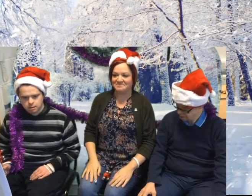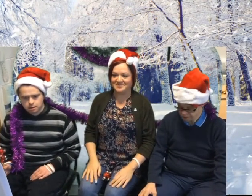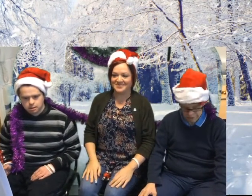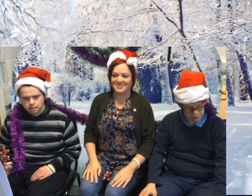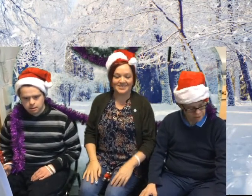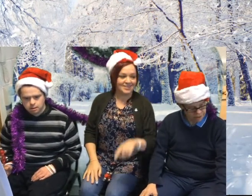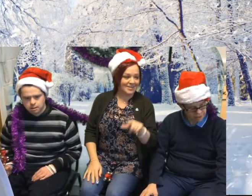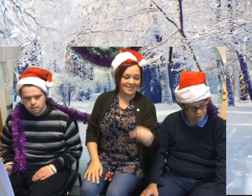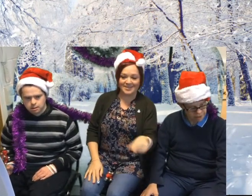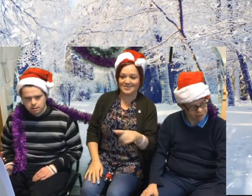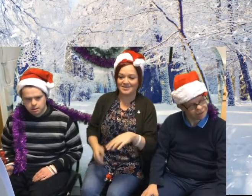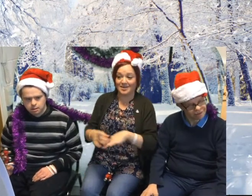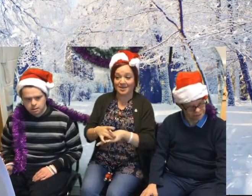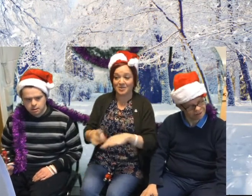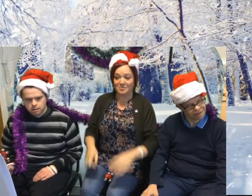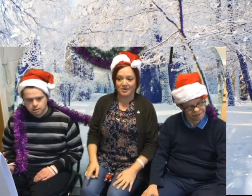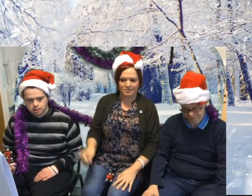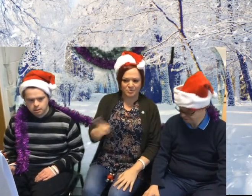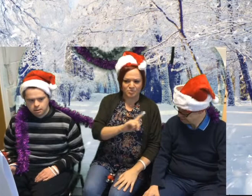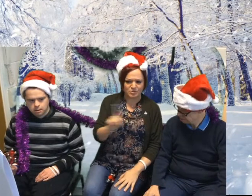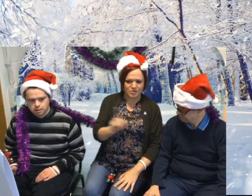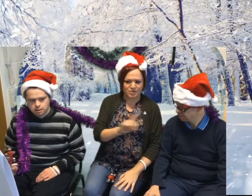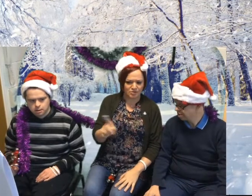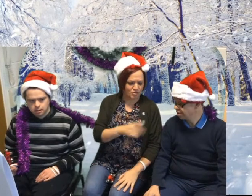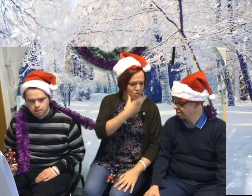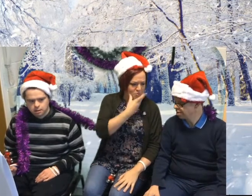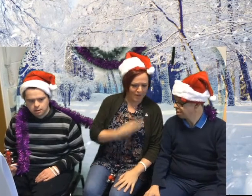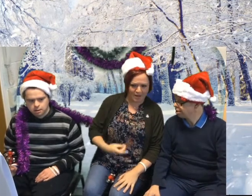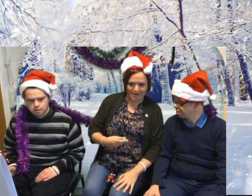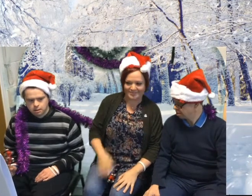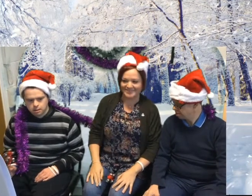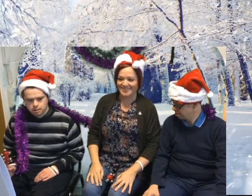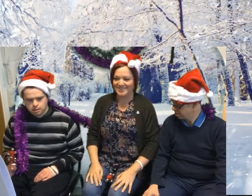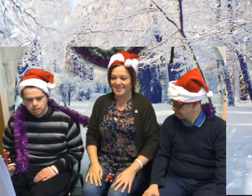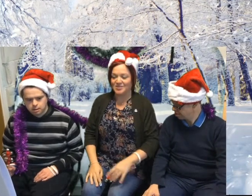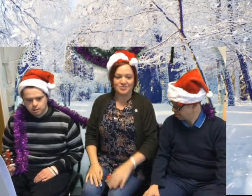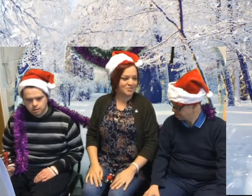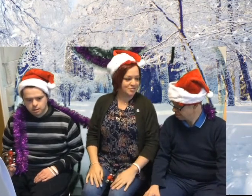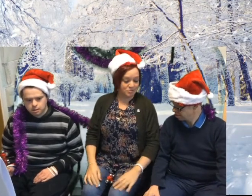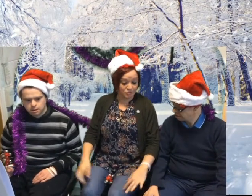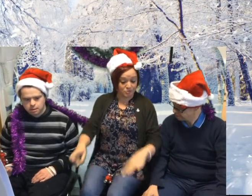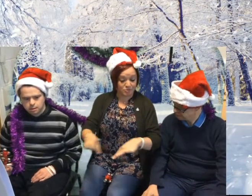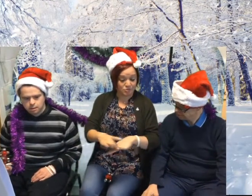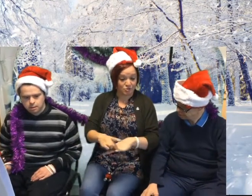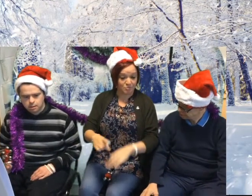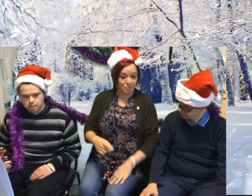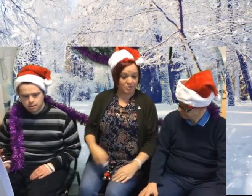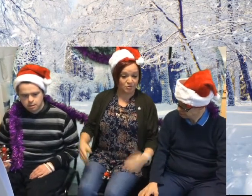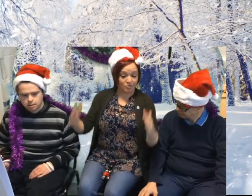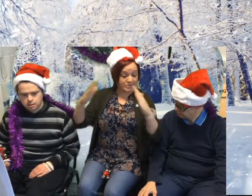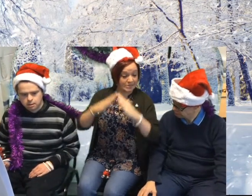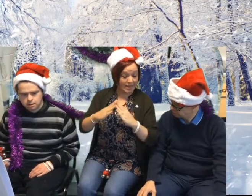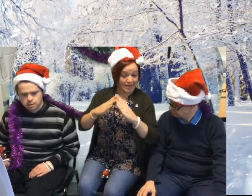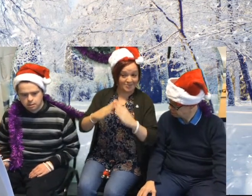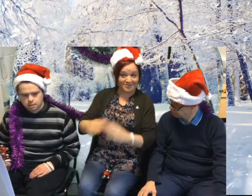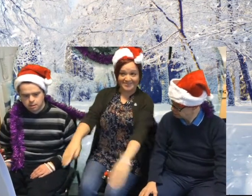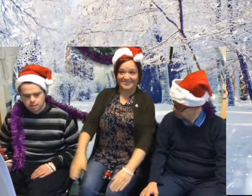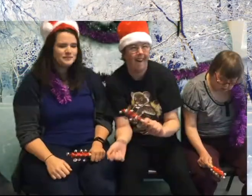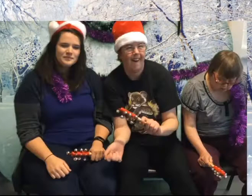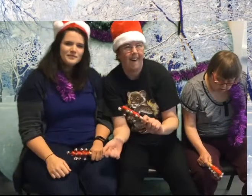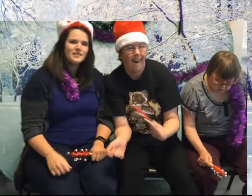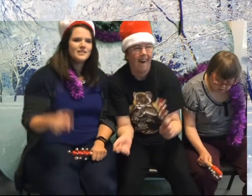He'll say I am married, we'll say no man But you can do the job when you're in town